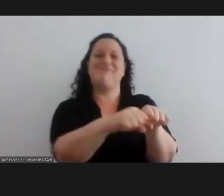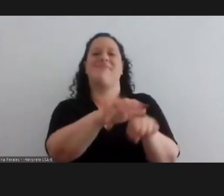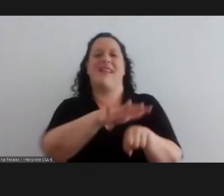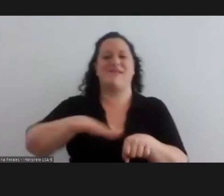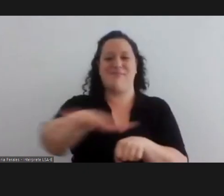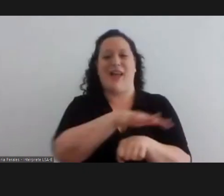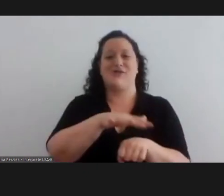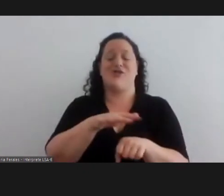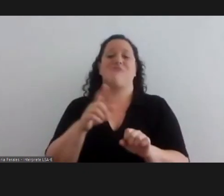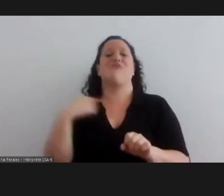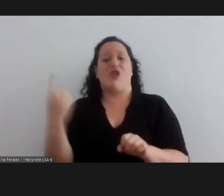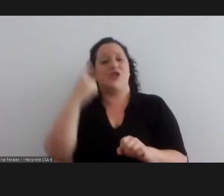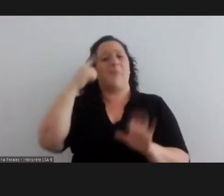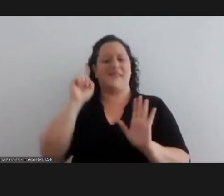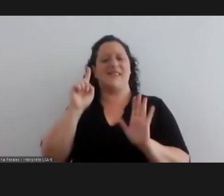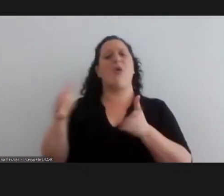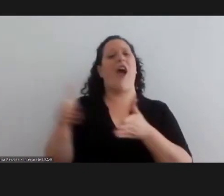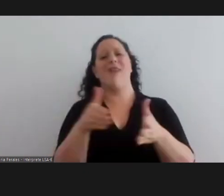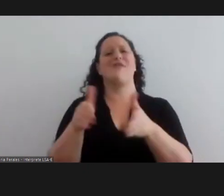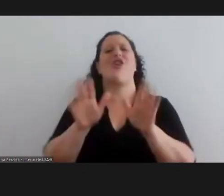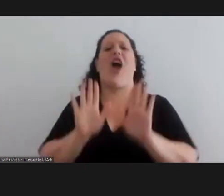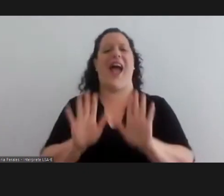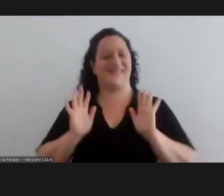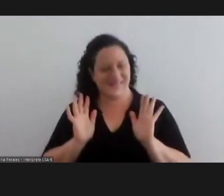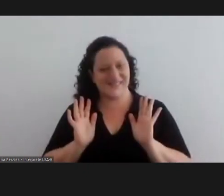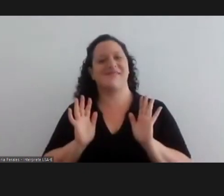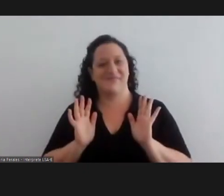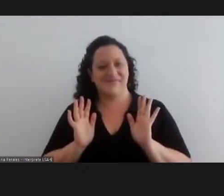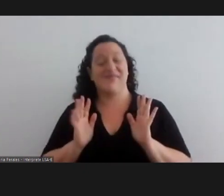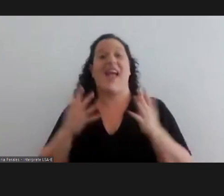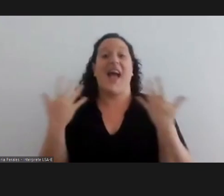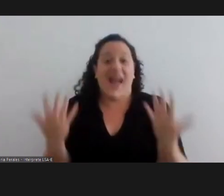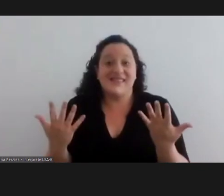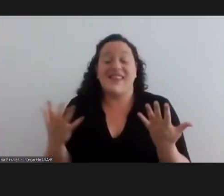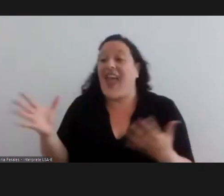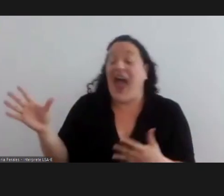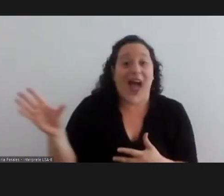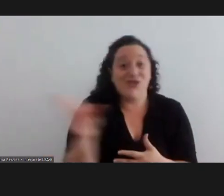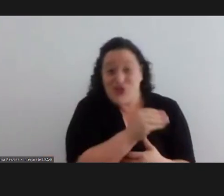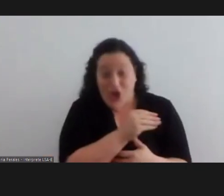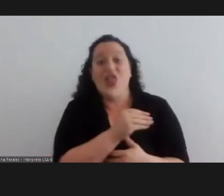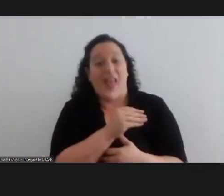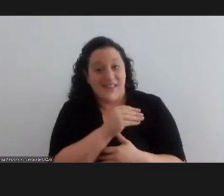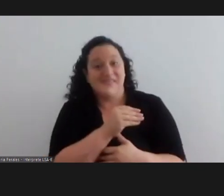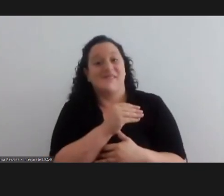this is the way forward, and we know this is the way forward. So to everyone,